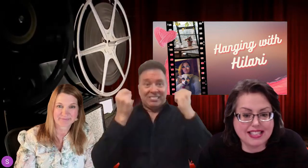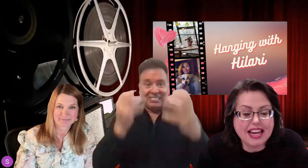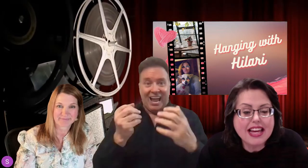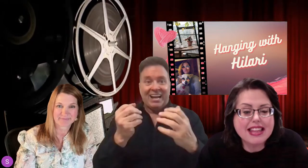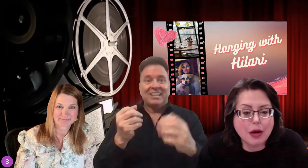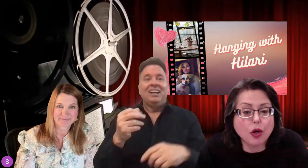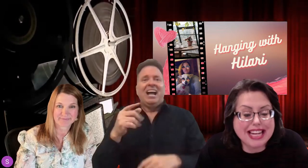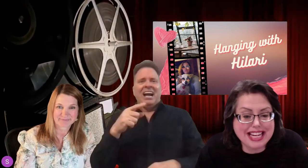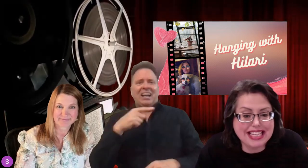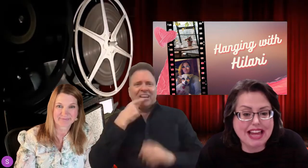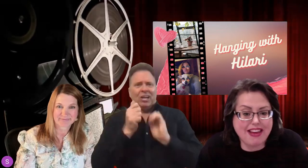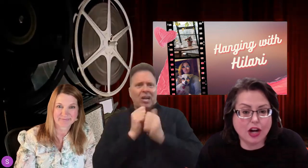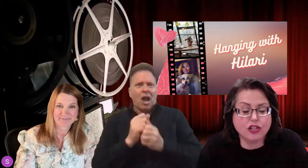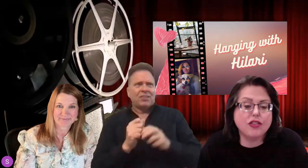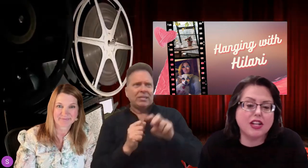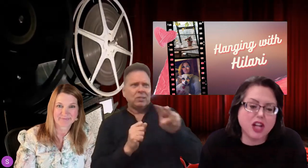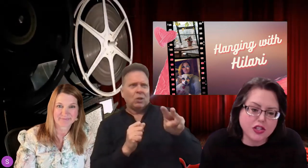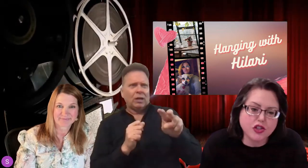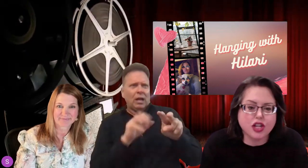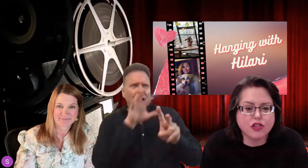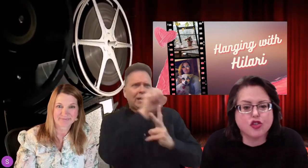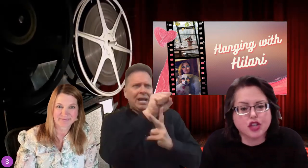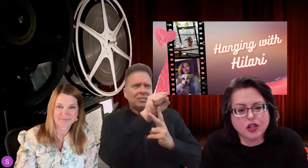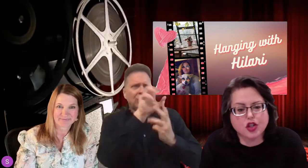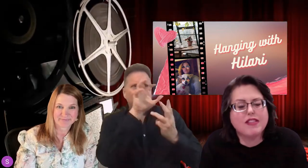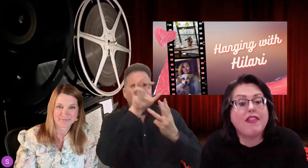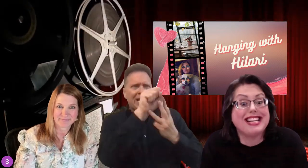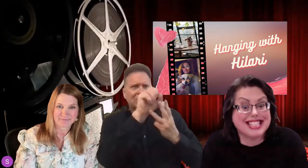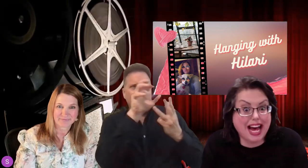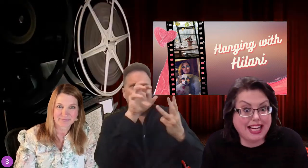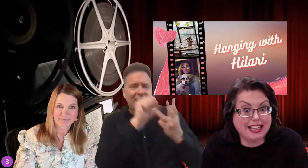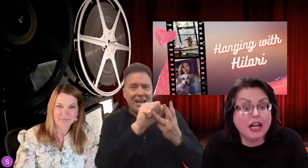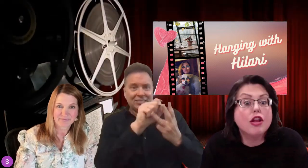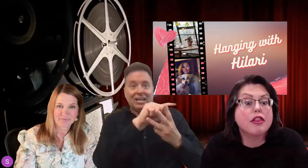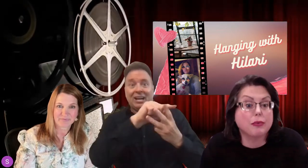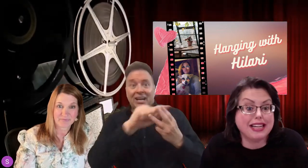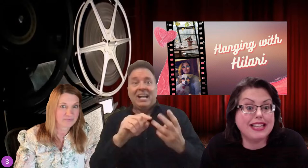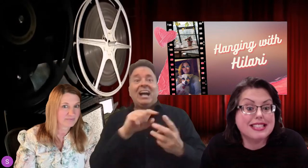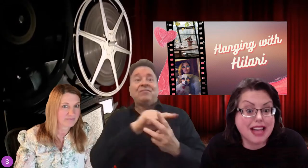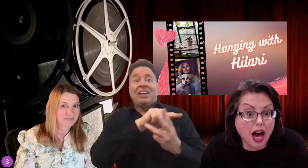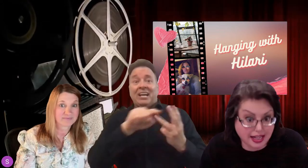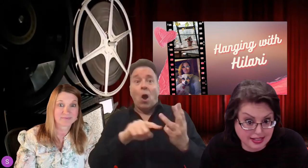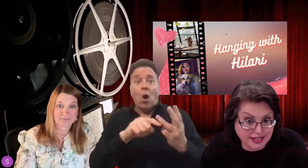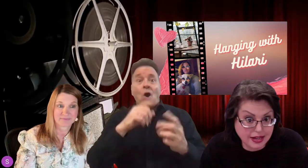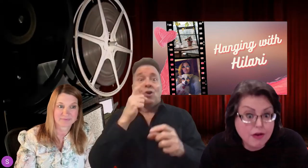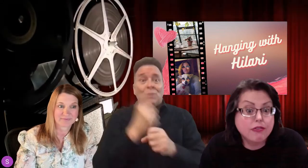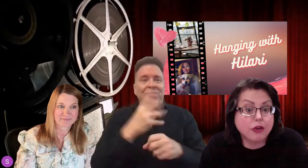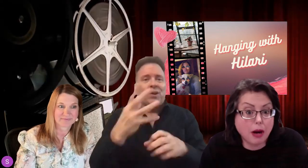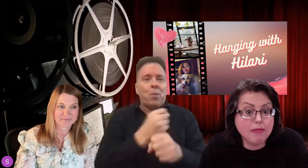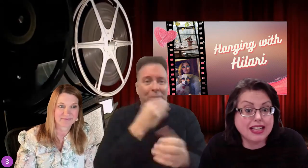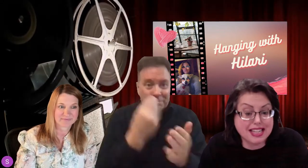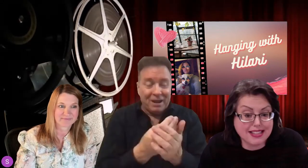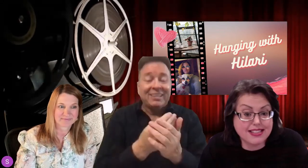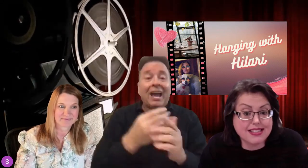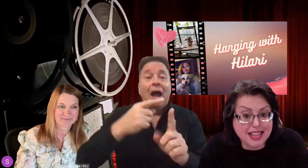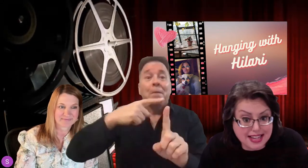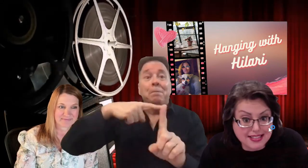that were in there. So, they gesture, gesture, gesture. And, then they sign three signs from the contestants list.